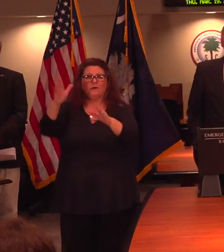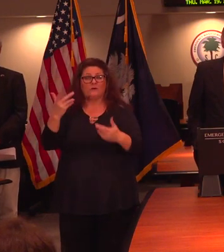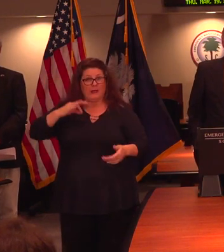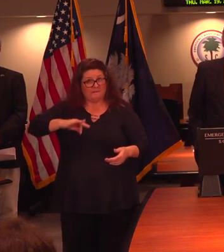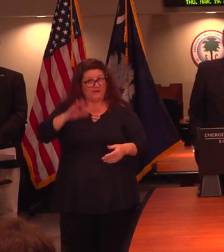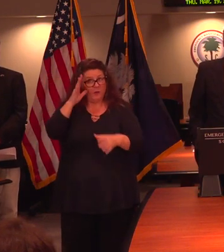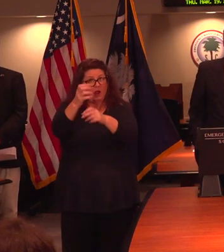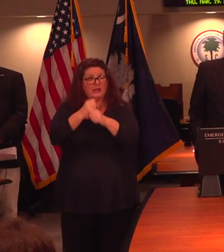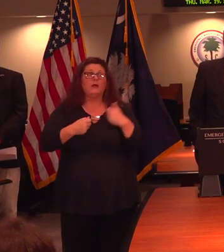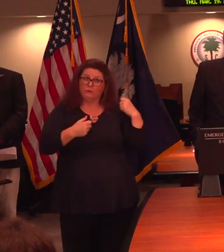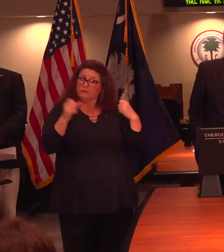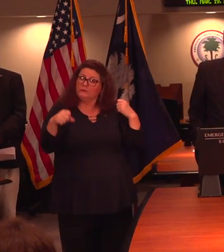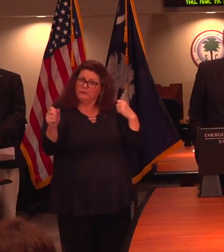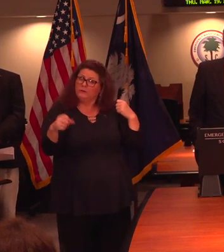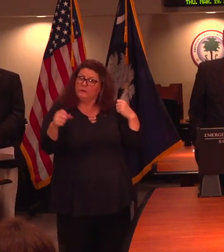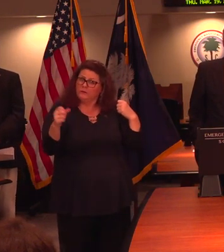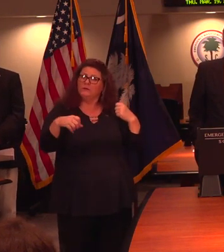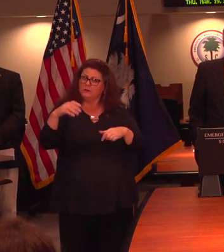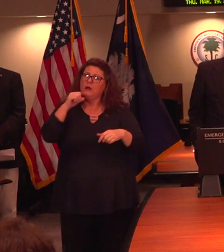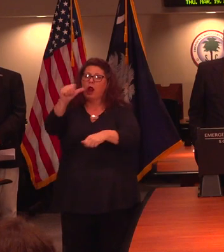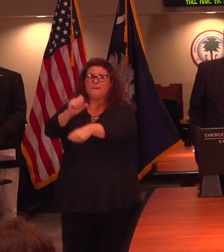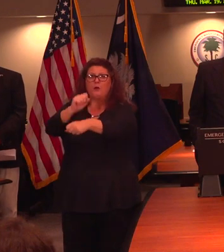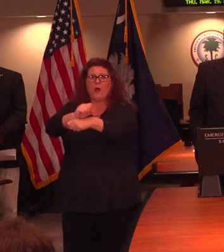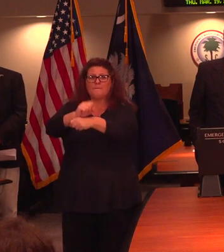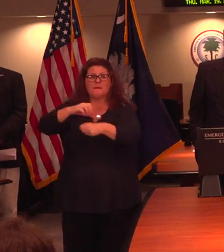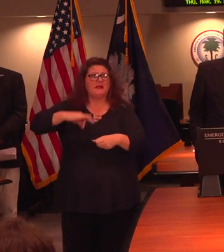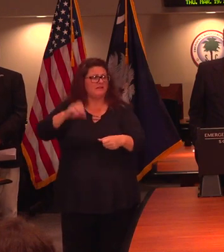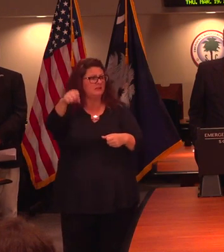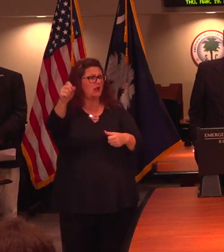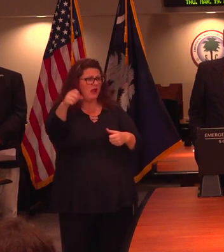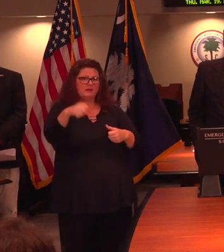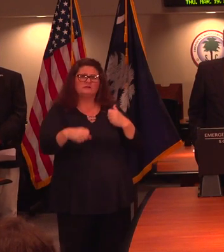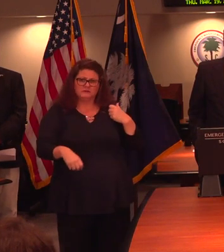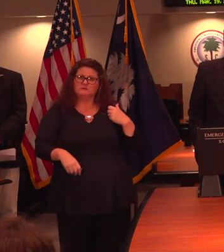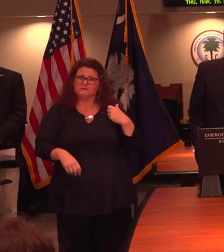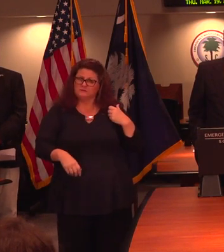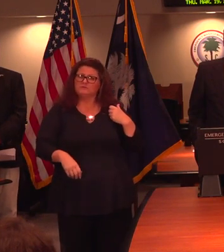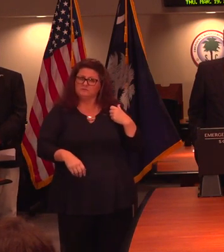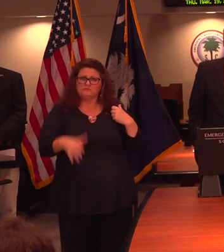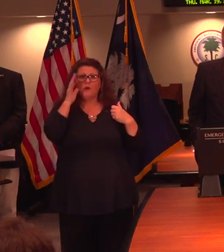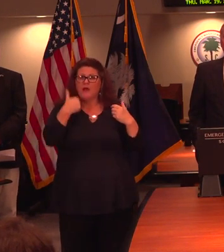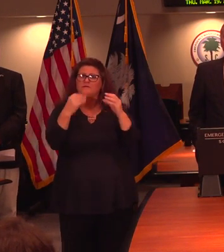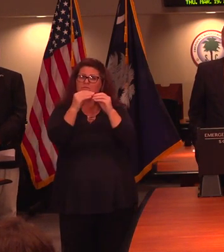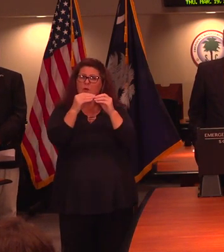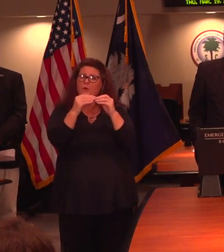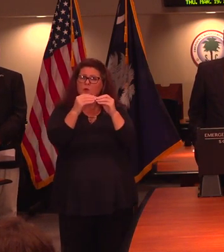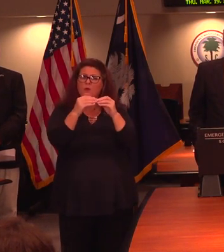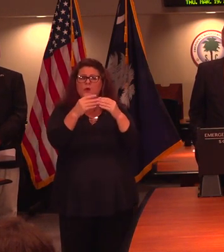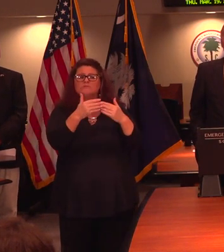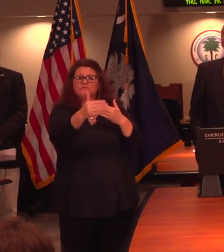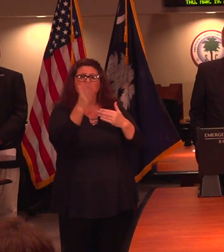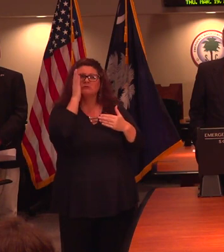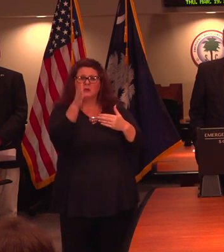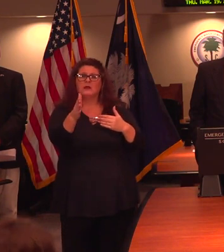for them that they can take? Yes, there are unemployment benefits right now for them, and there will be more coming. Additional steps